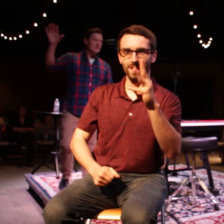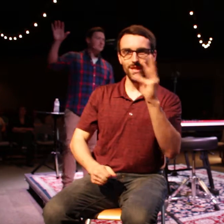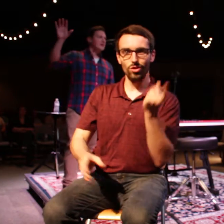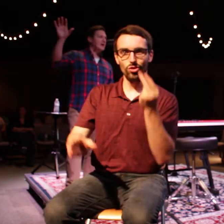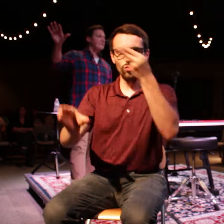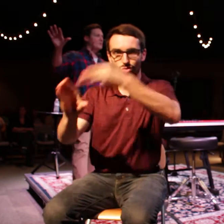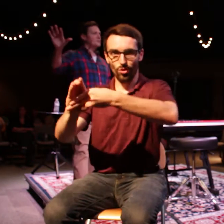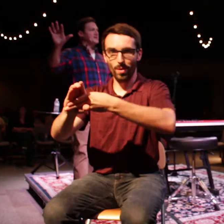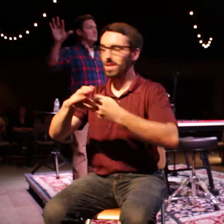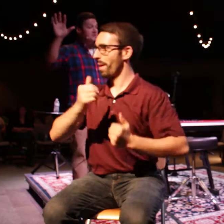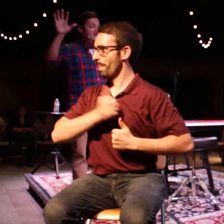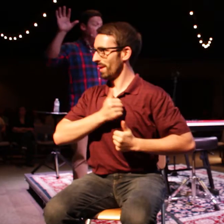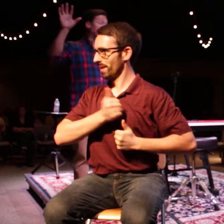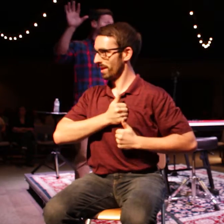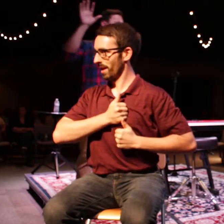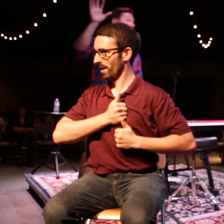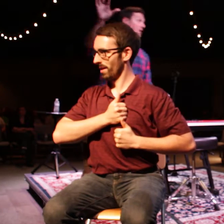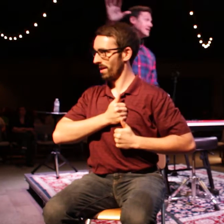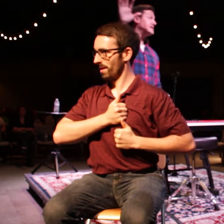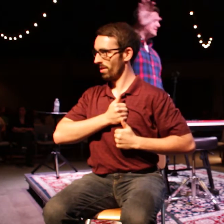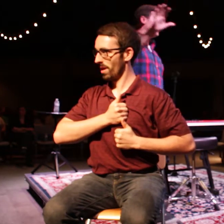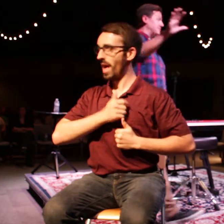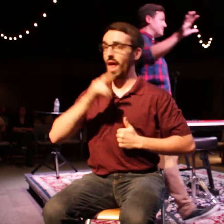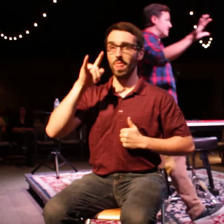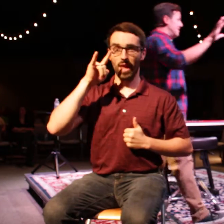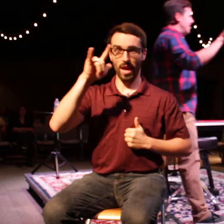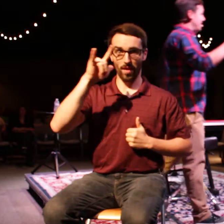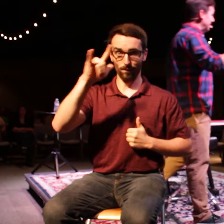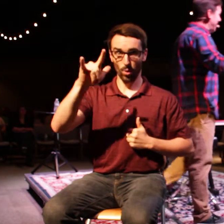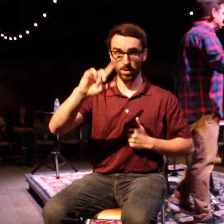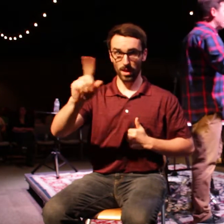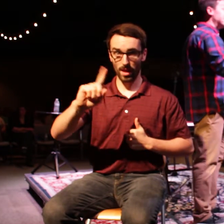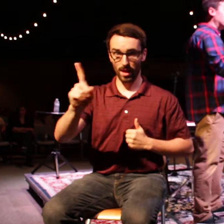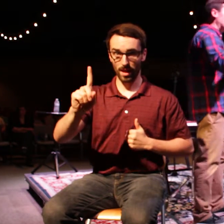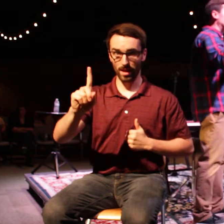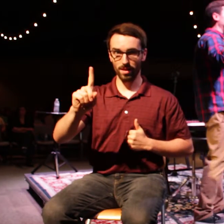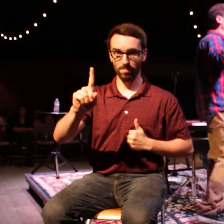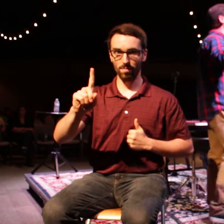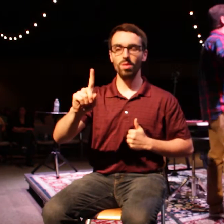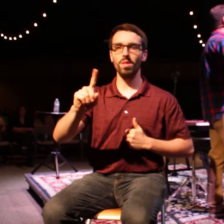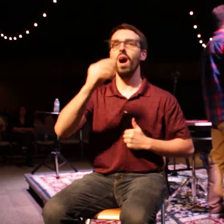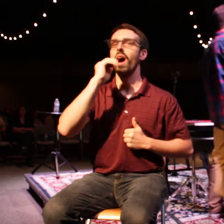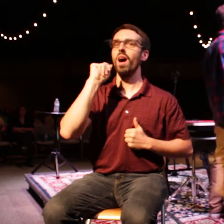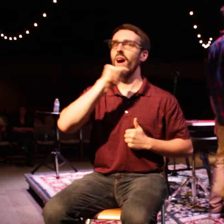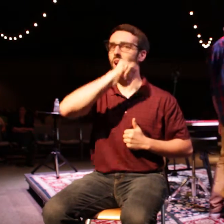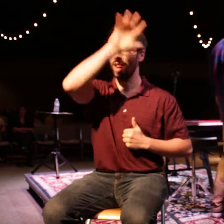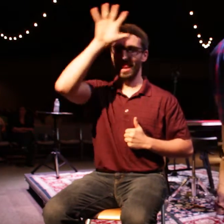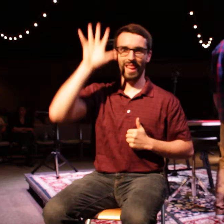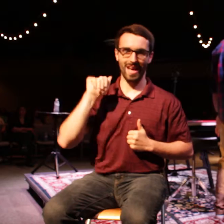with the Air Force and he was in the Air Force for 20 years in Alaska. He rose to the rank of Master Sergeant.